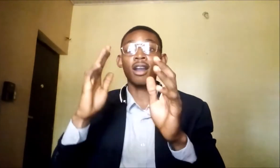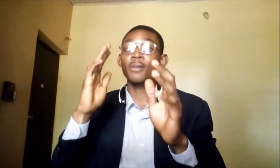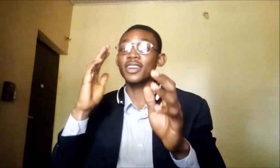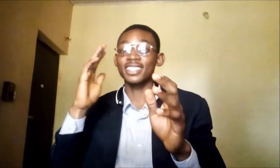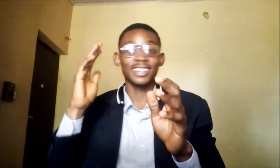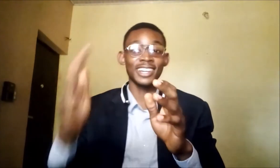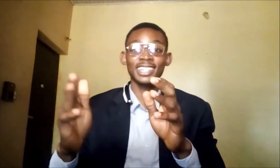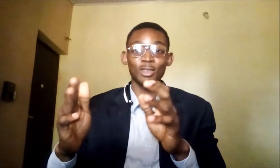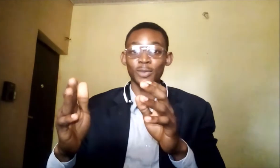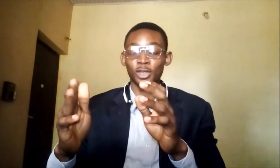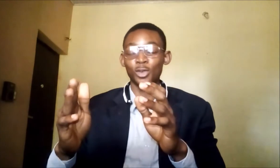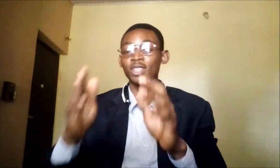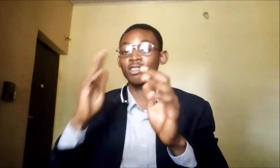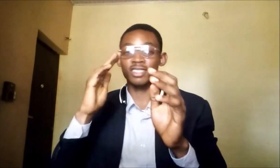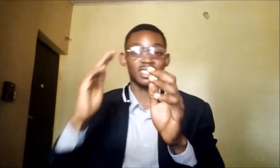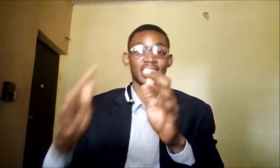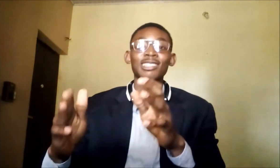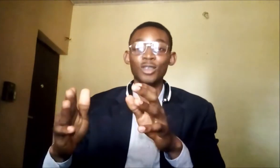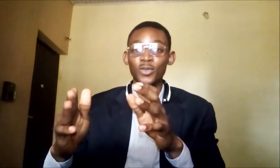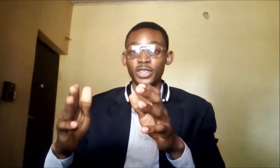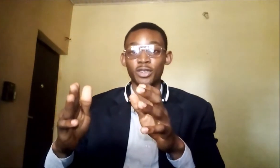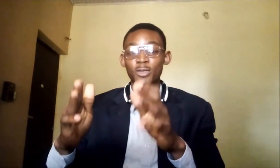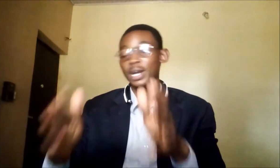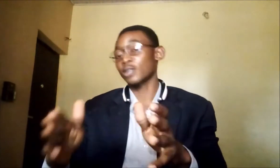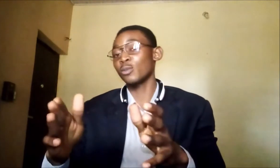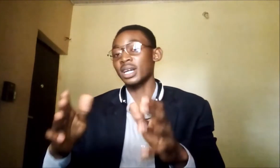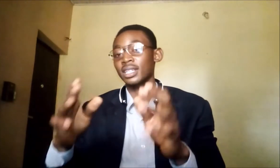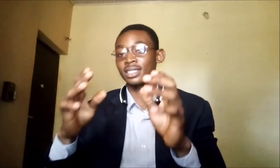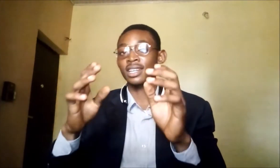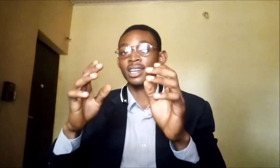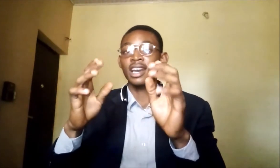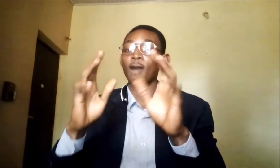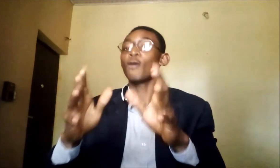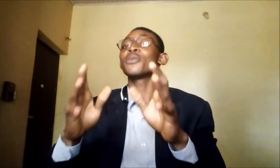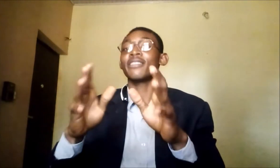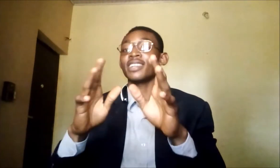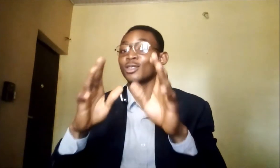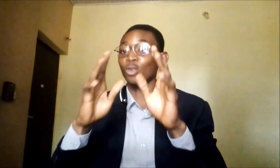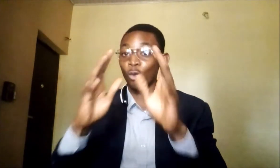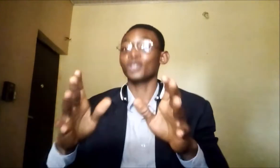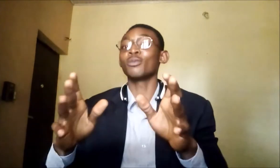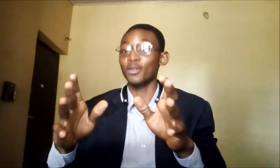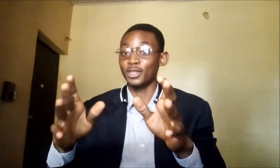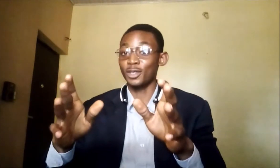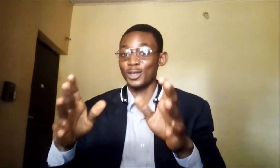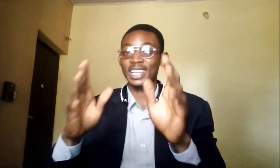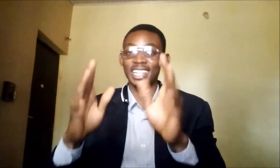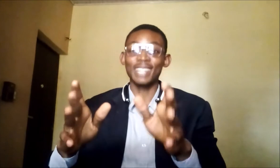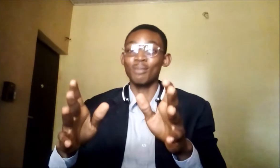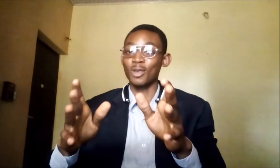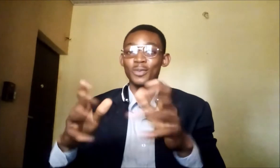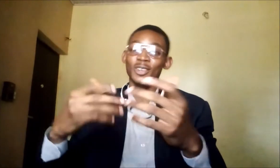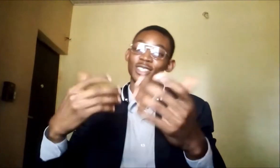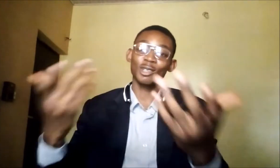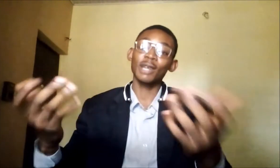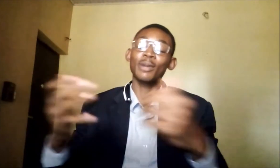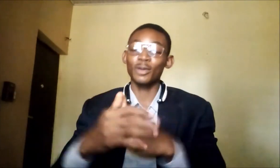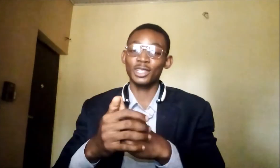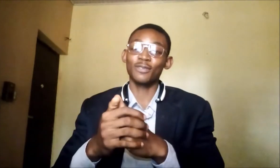cameras are ready to be shooting us and sending those videos back to back. And I hope you are ready to watch more videos and learn more because it's all about watching